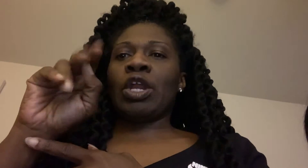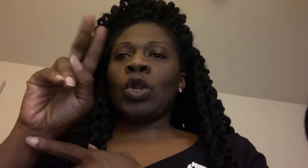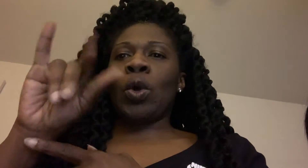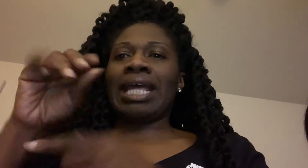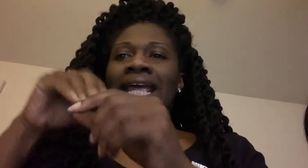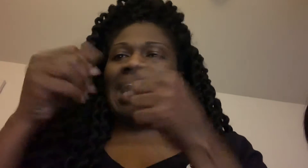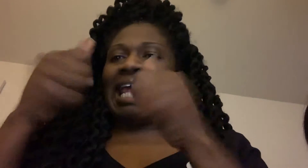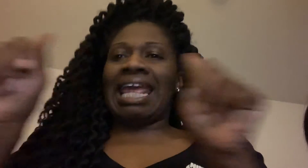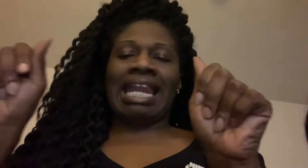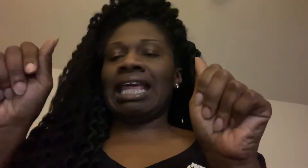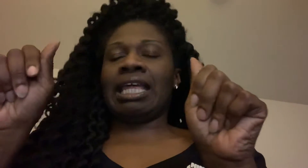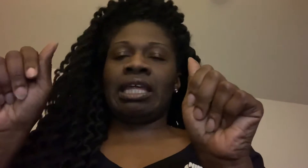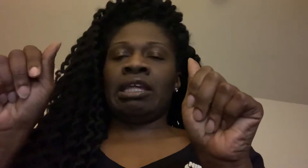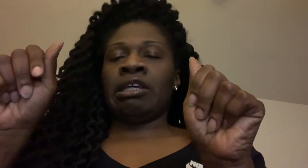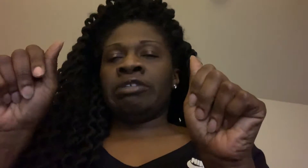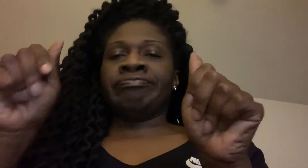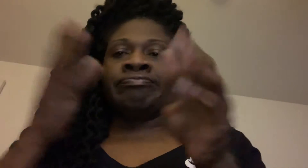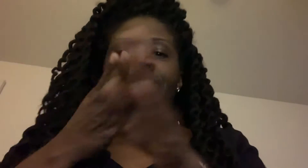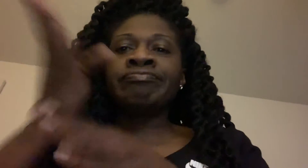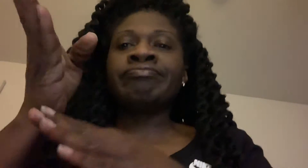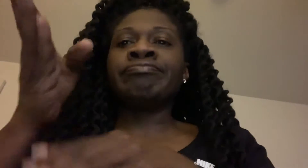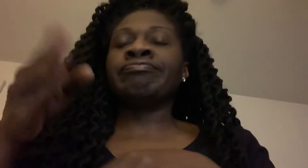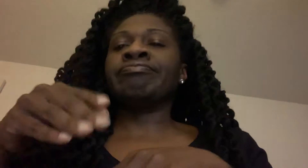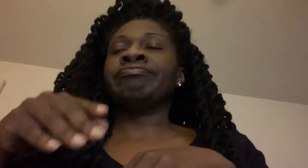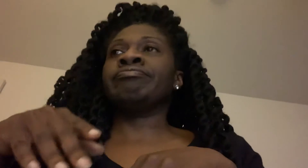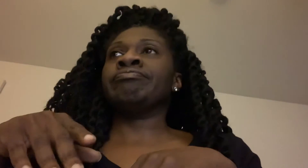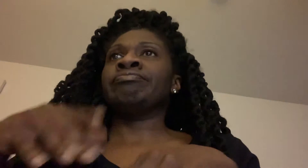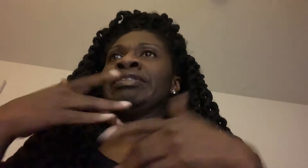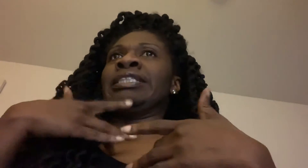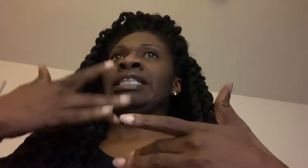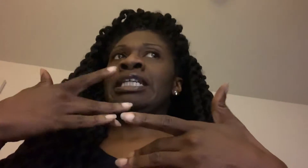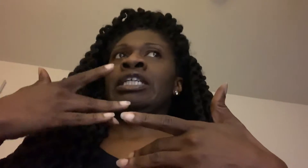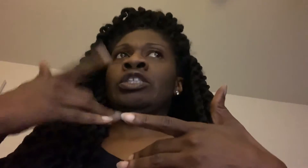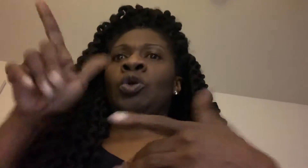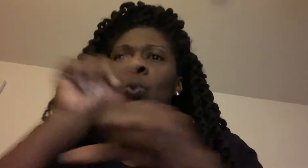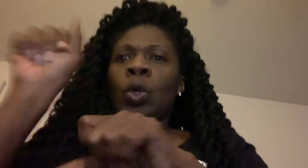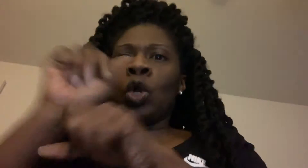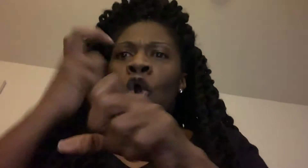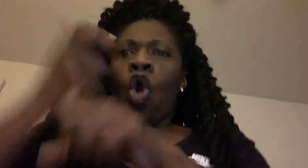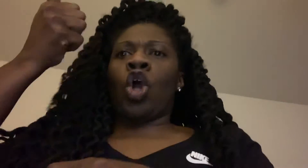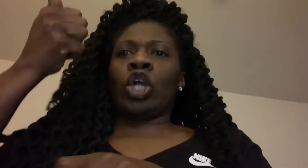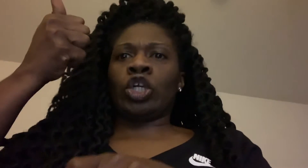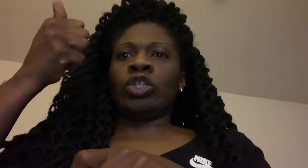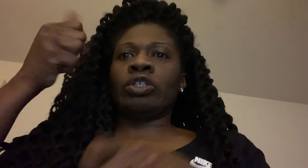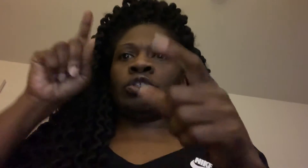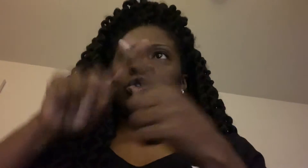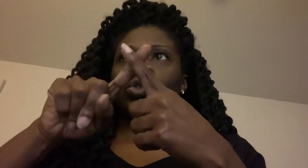controversial or not, and we got the weight down there, but I'm not back on that side controversial, but I mean, you know, I just,